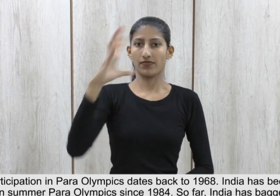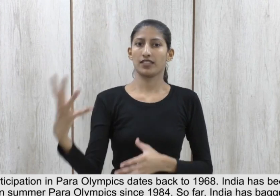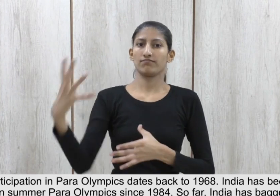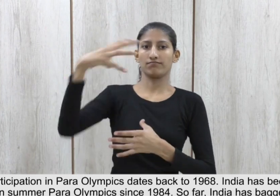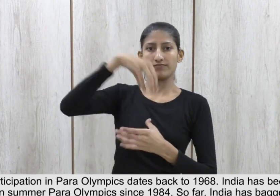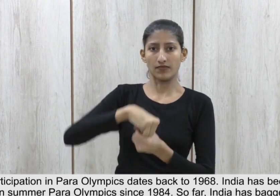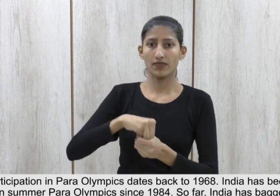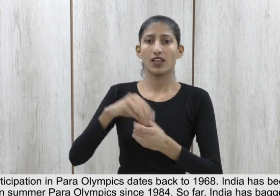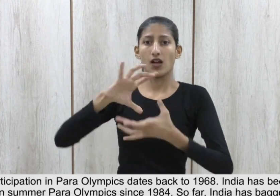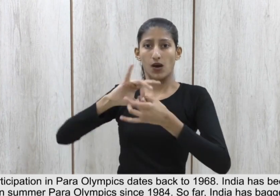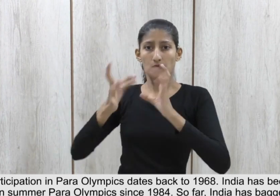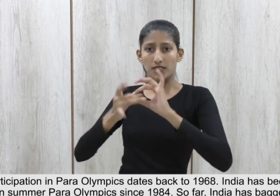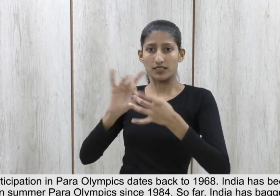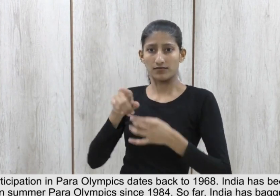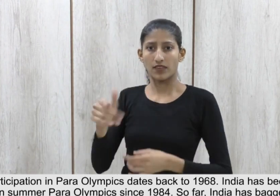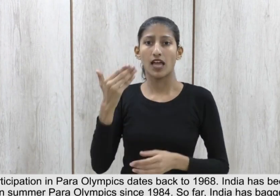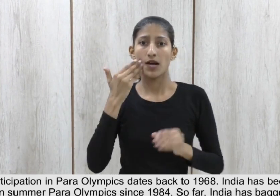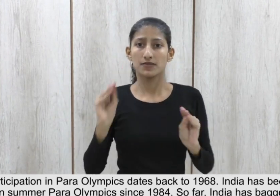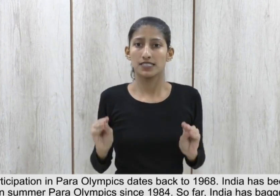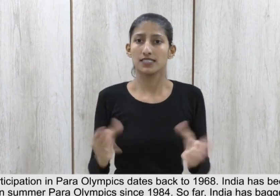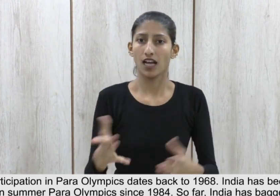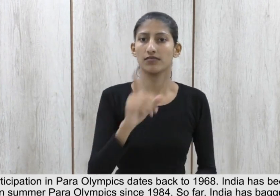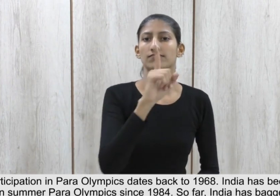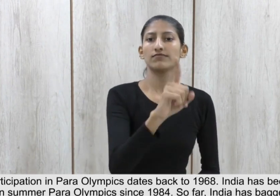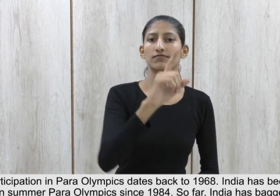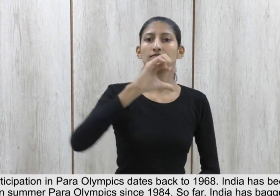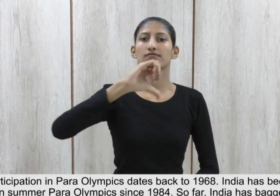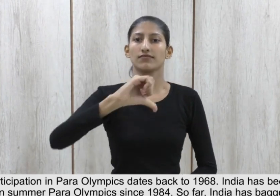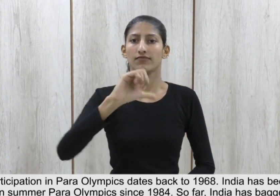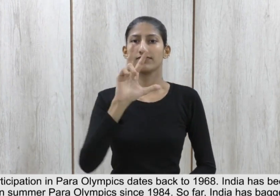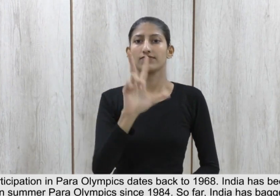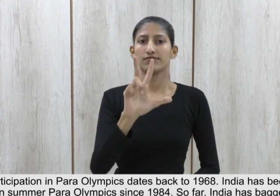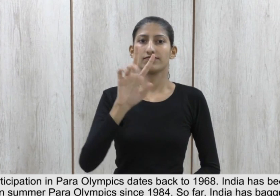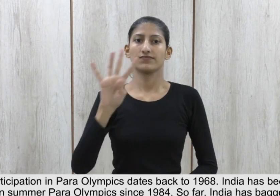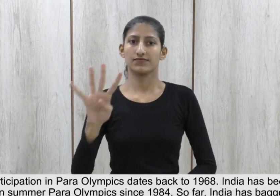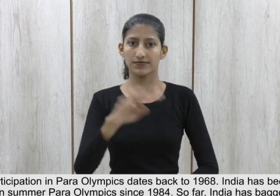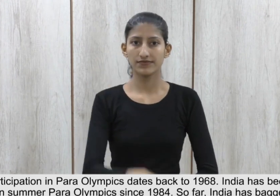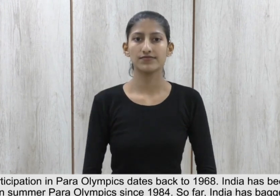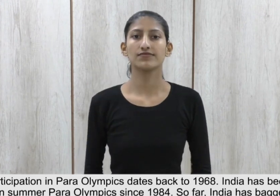continuously participating in Summer Para Olympics since 1984